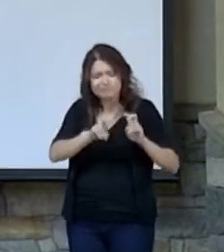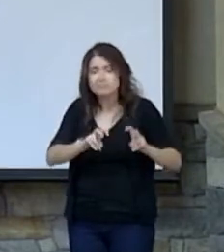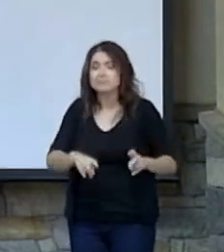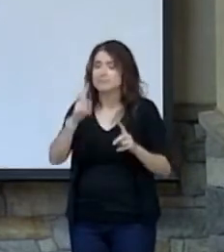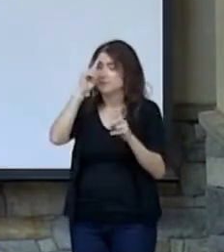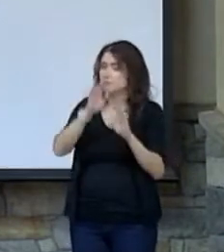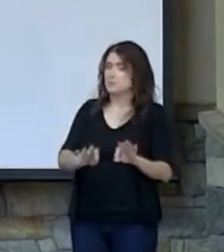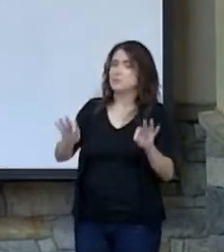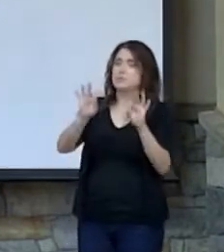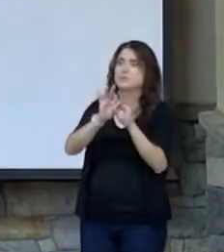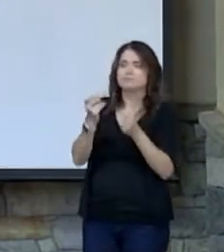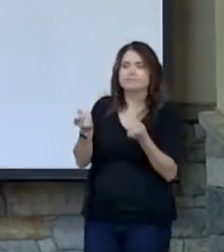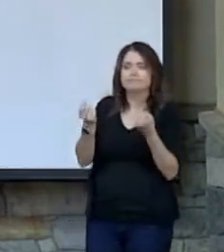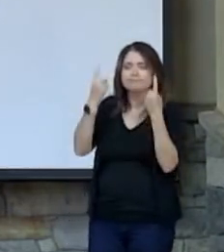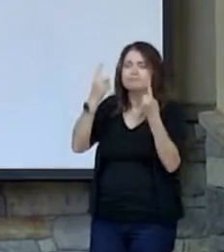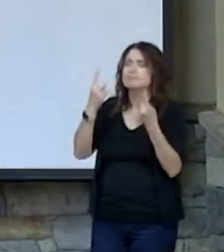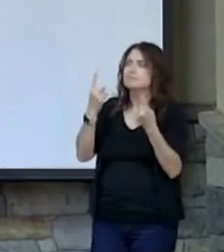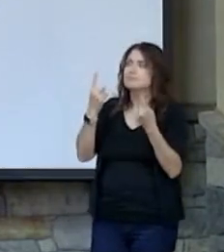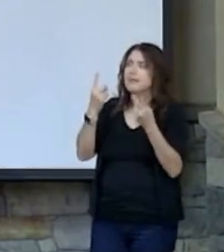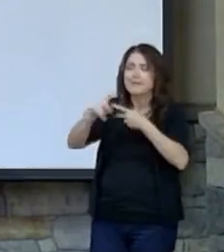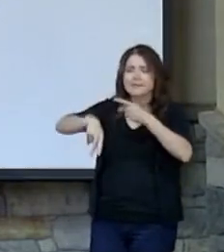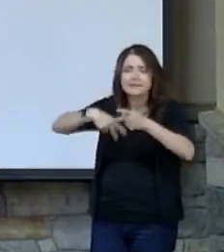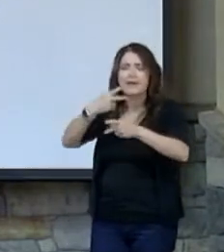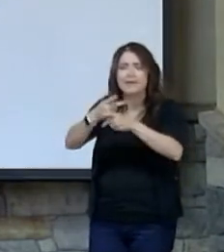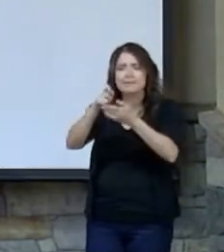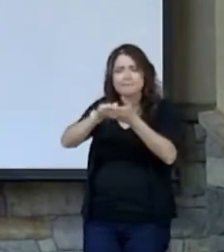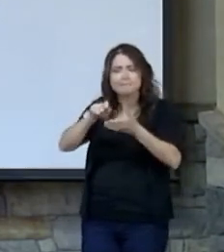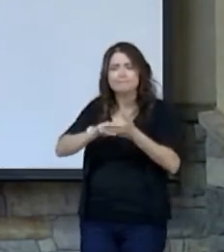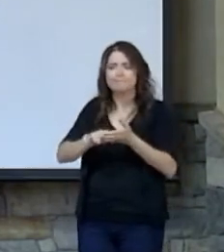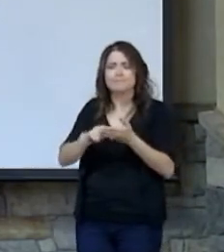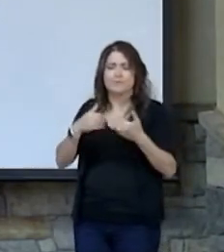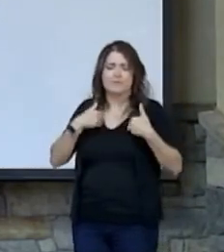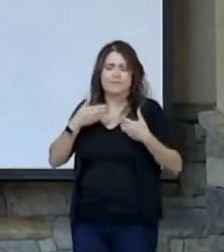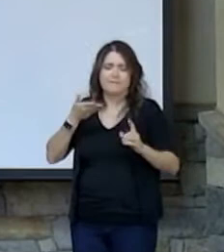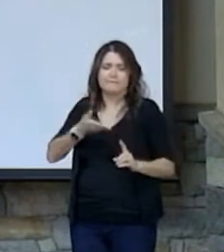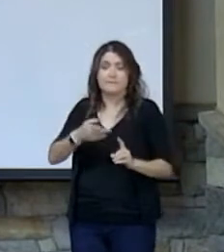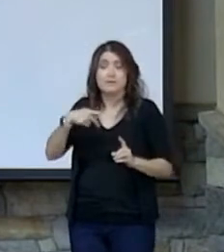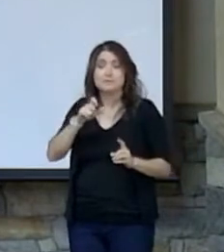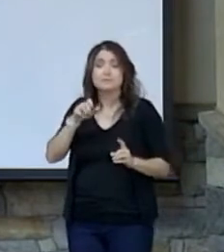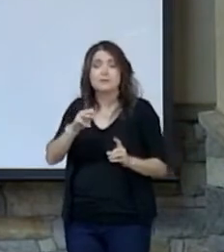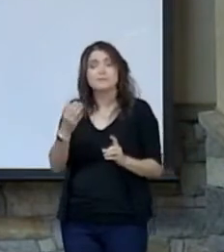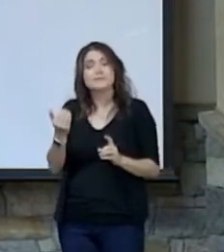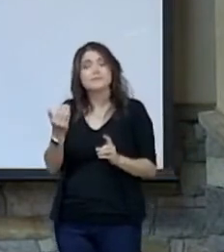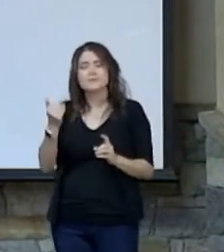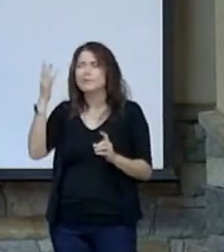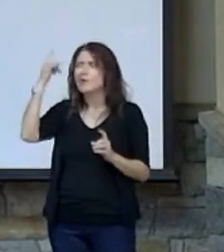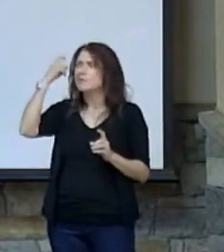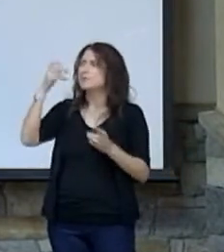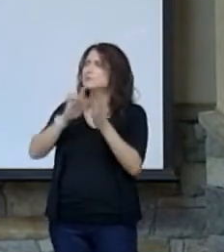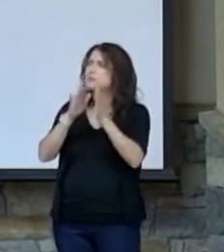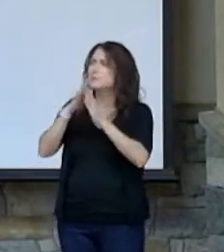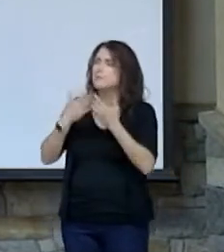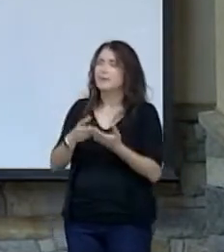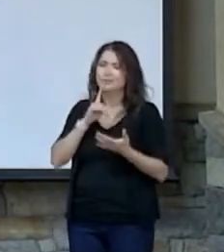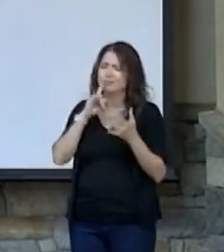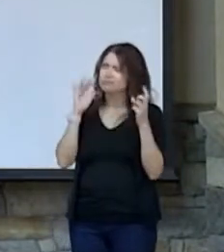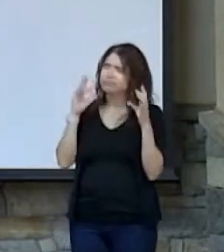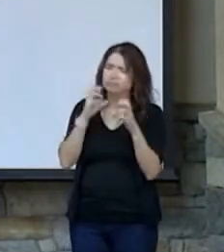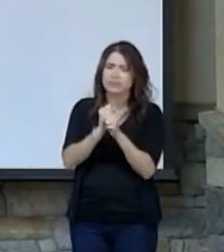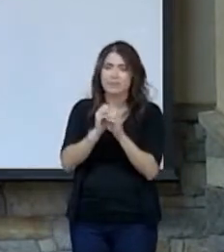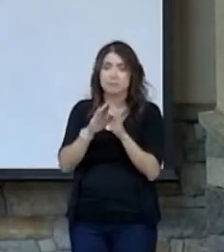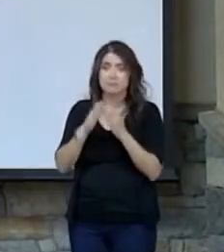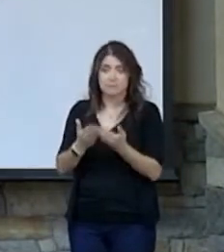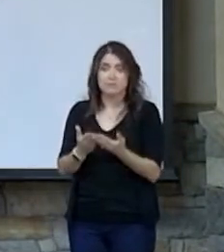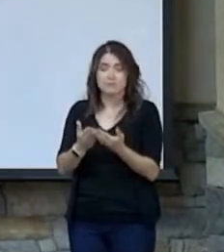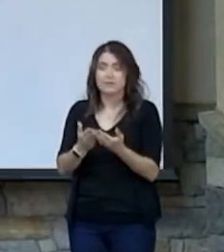understand the type of literature that we're dealing with here in Psalm 15, because the Bible is a fascinating book. It's